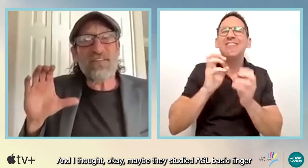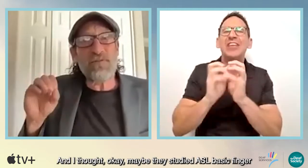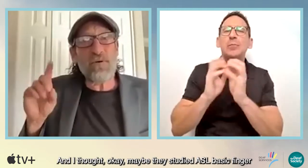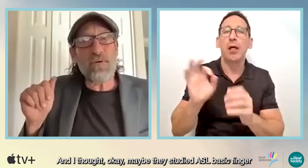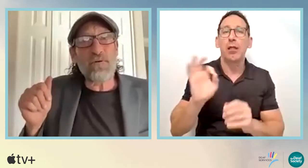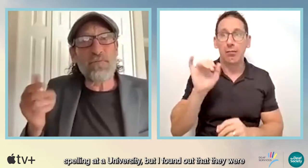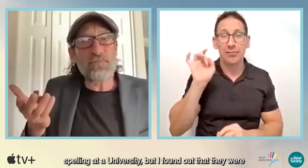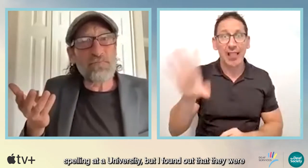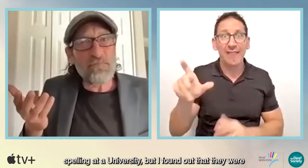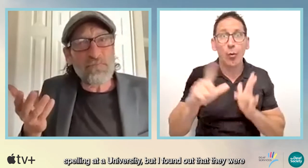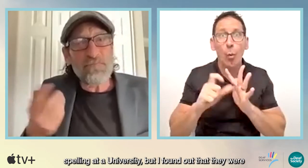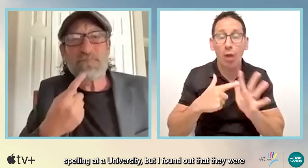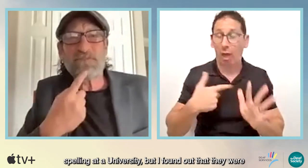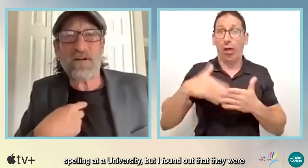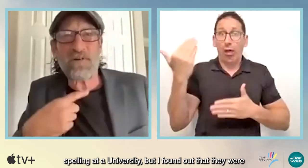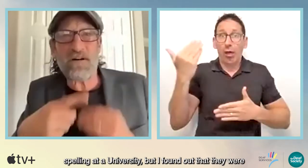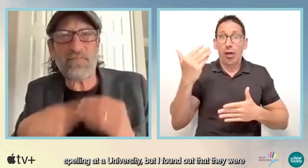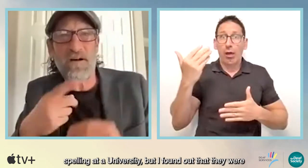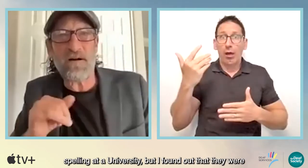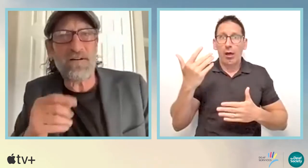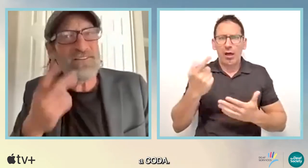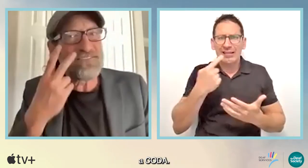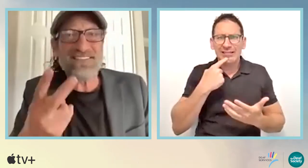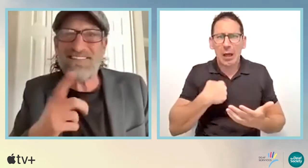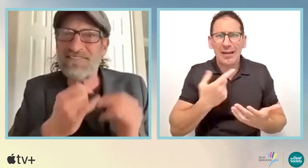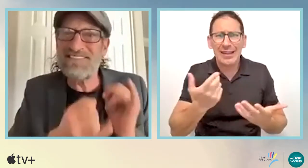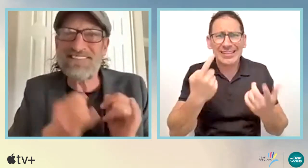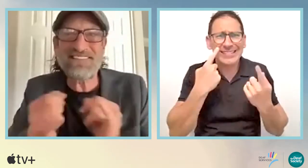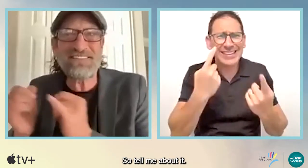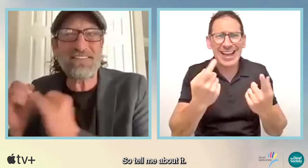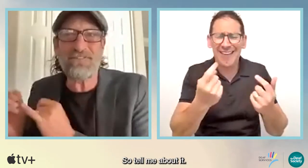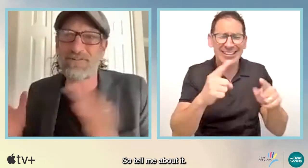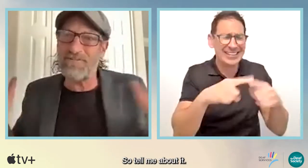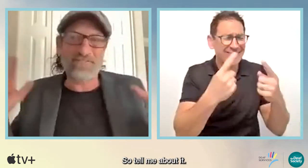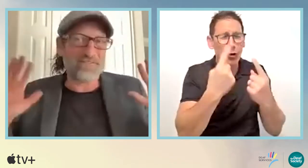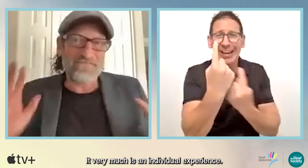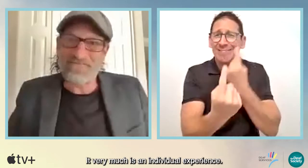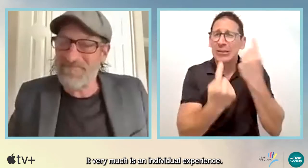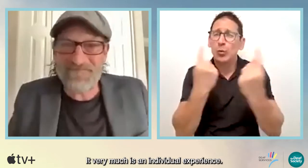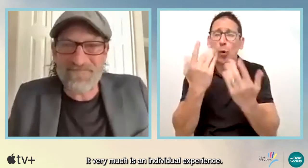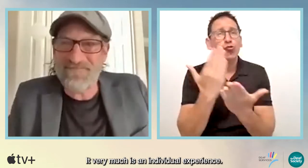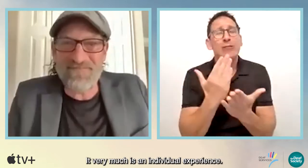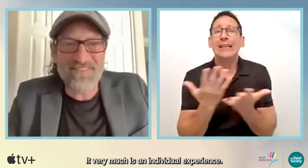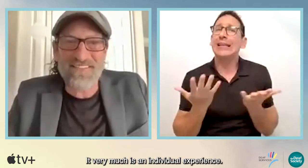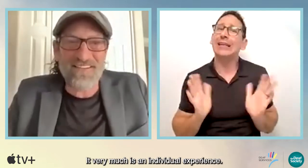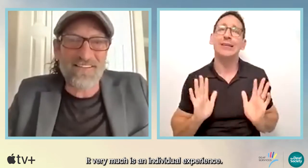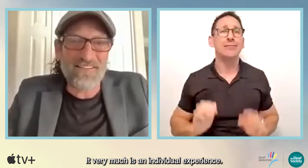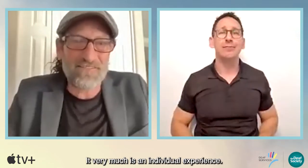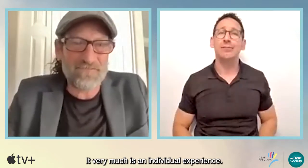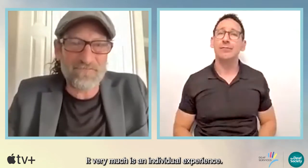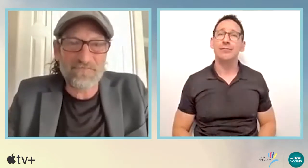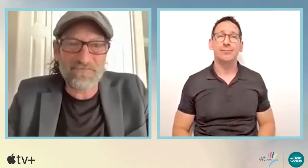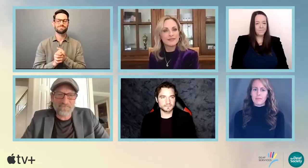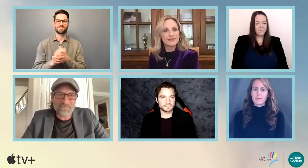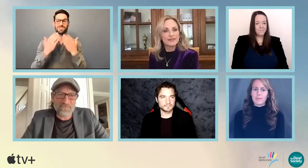basic fingerspelling at a university, but I found out that they were a coda. So tell me about it. It very much is an individual